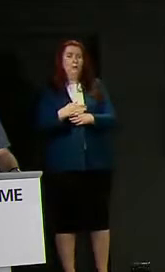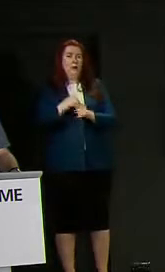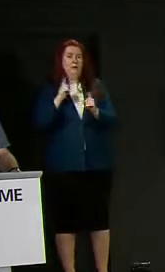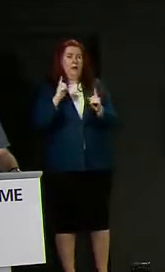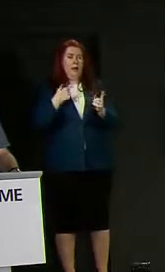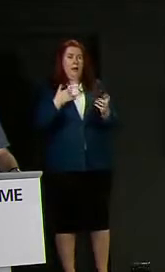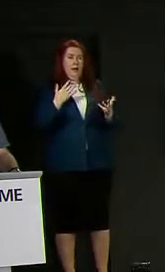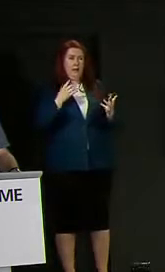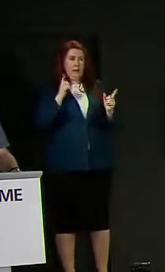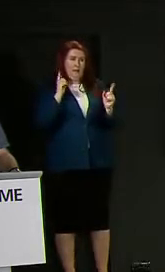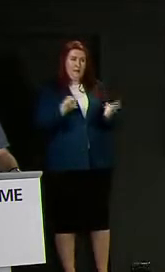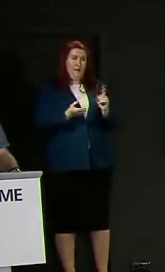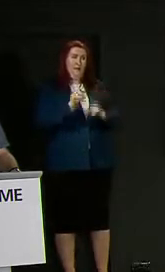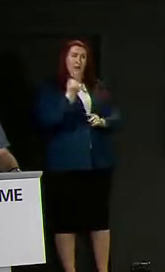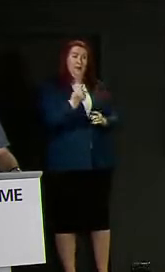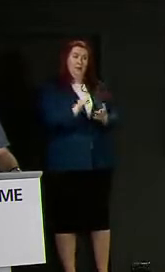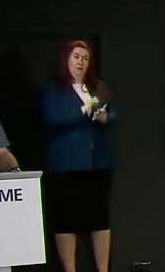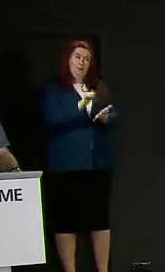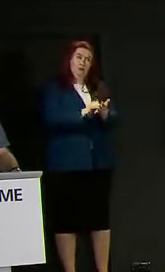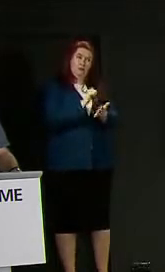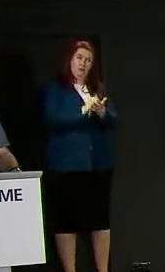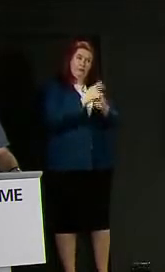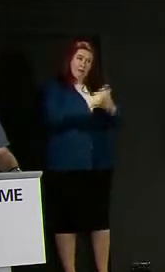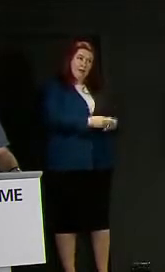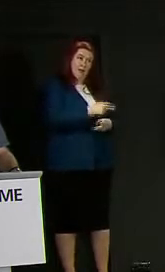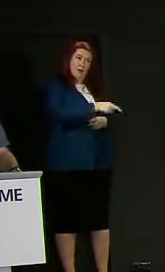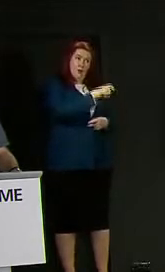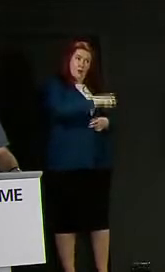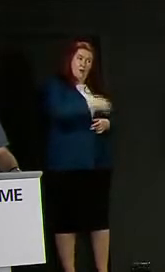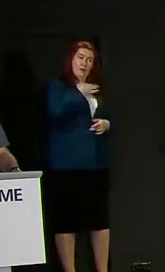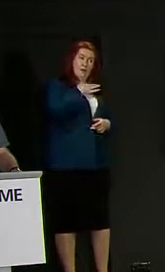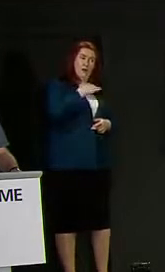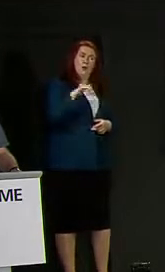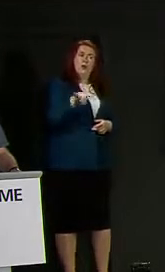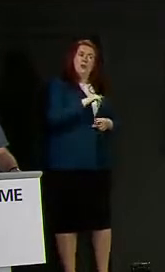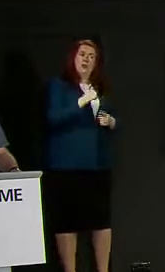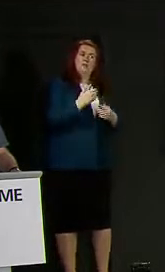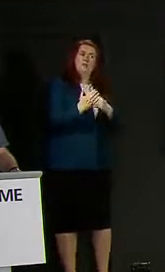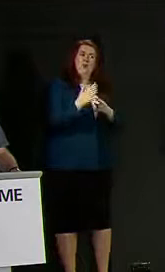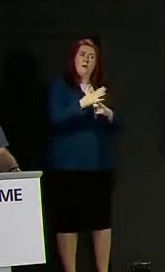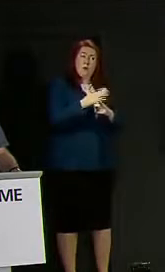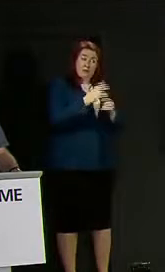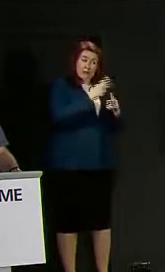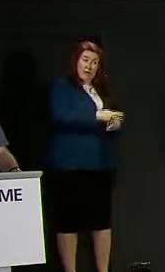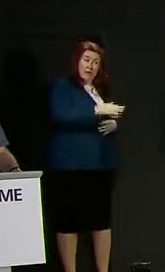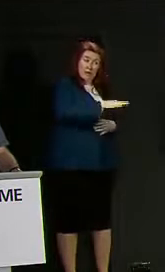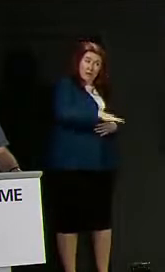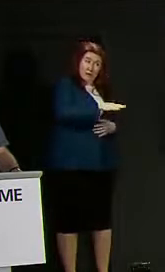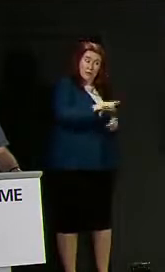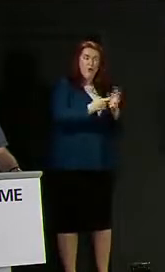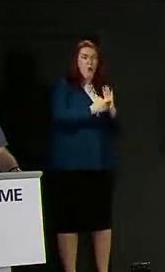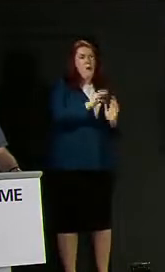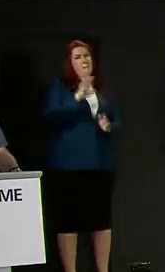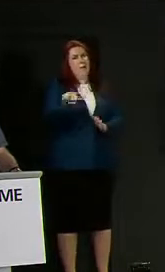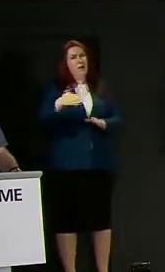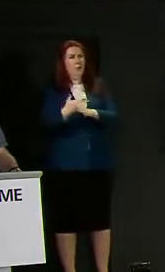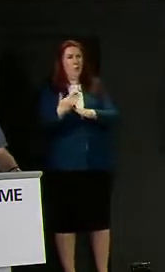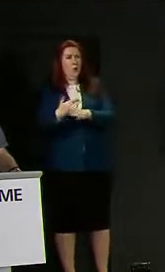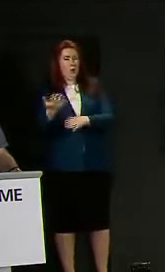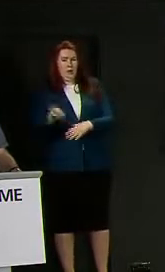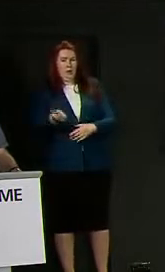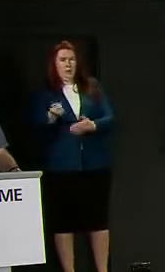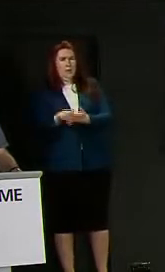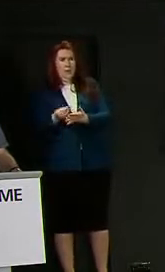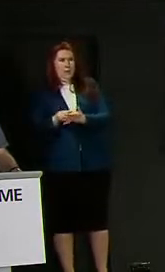stark choice I know it shouldn't happen but it does which do you say is more important and why going back to work to earn money and risk